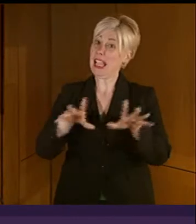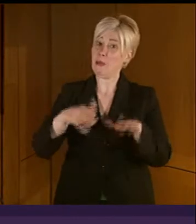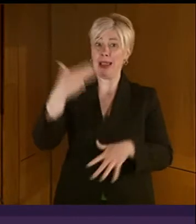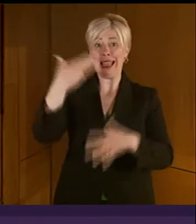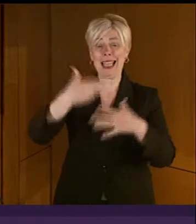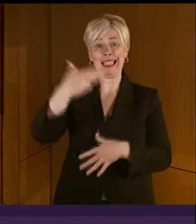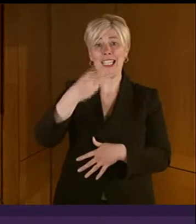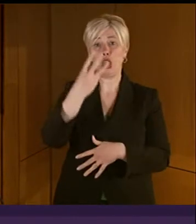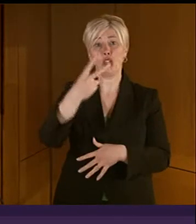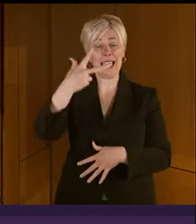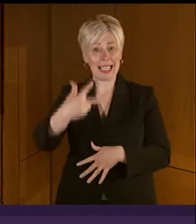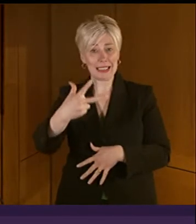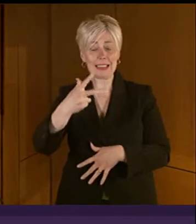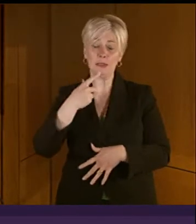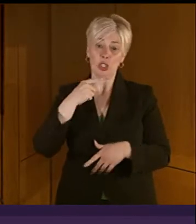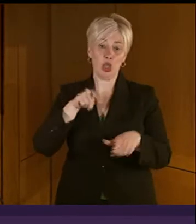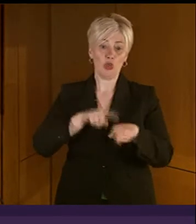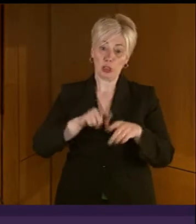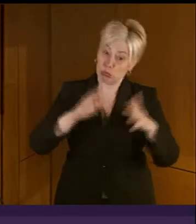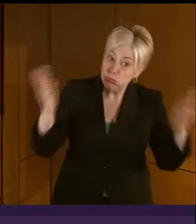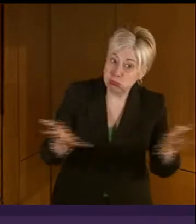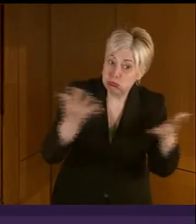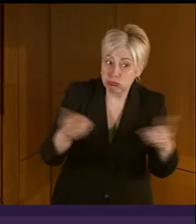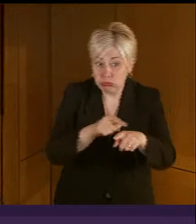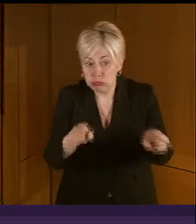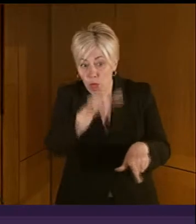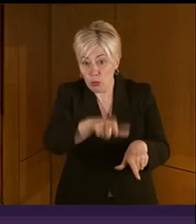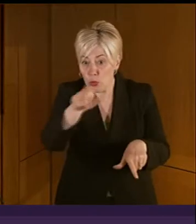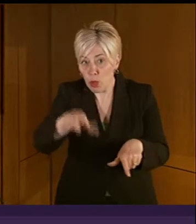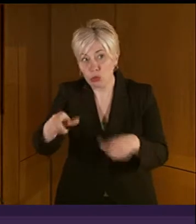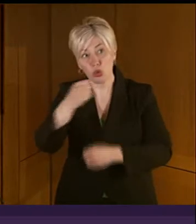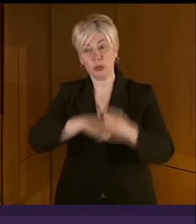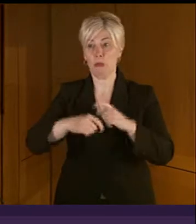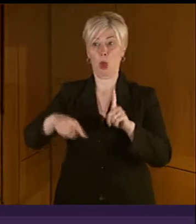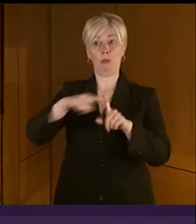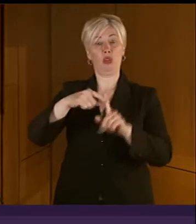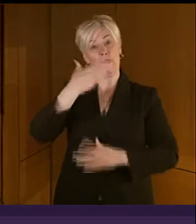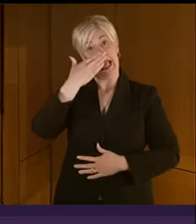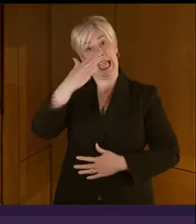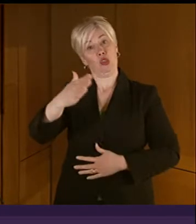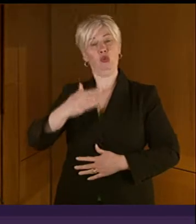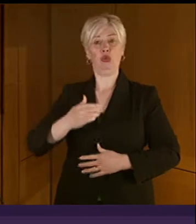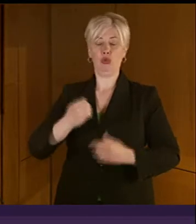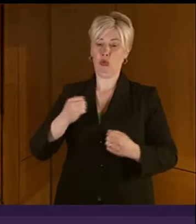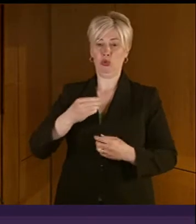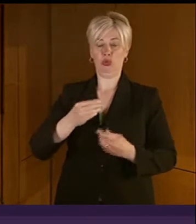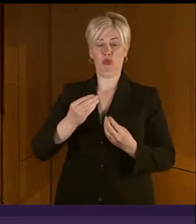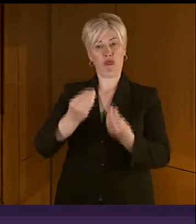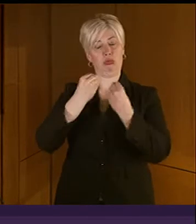with them being encouraged to take a positive attitude to their schooling. The rector writes at the time,